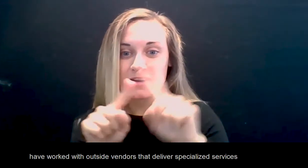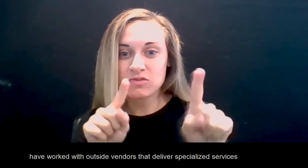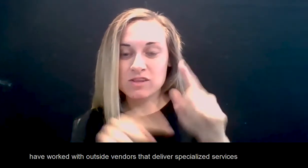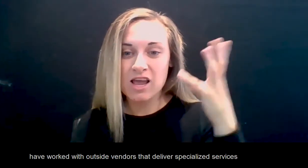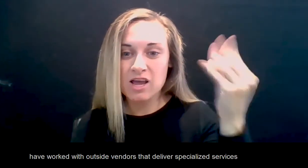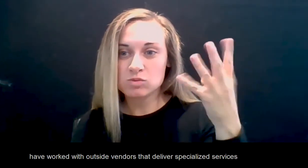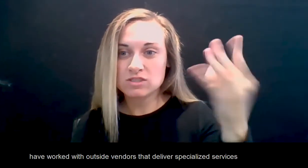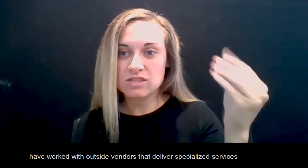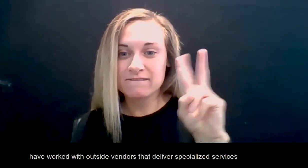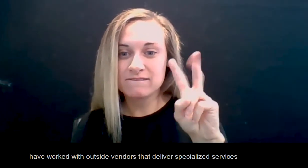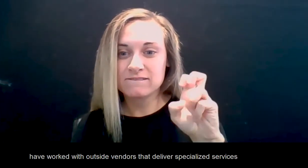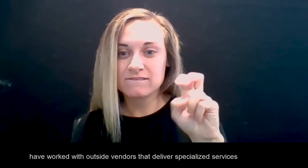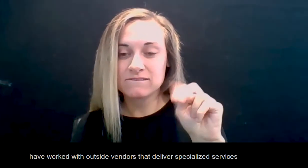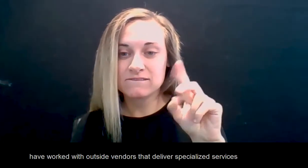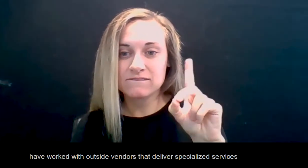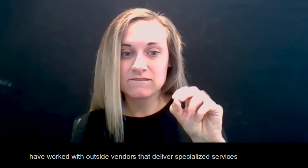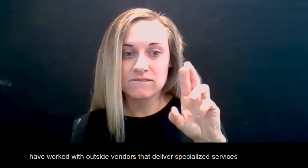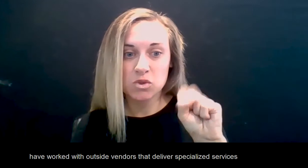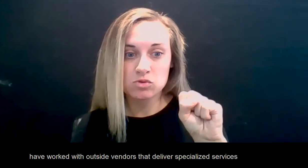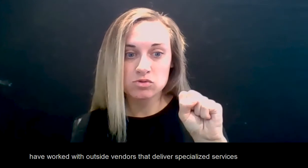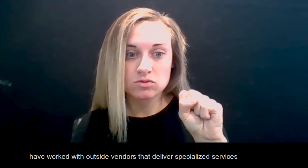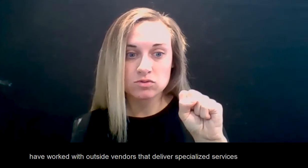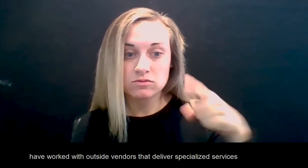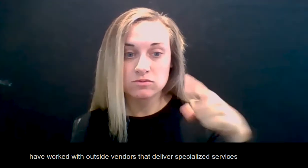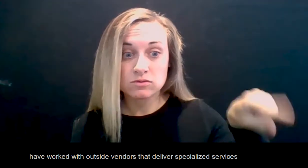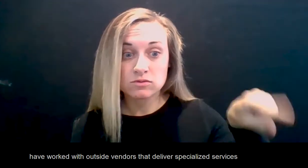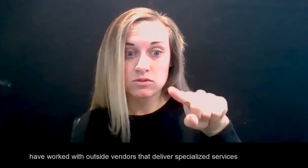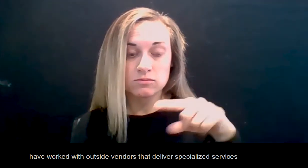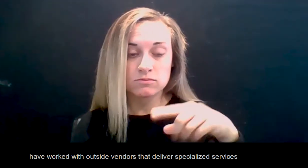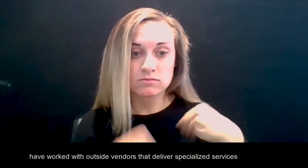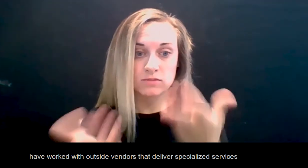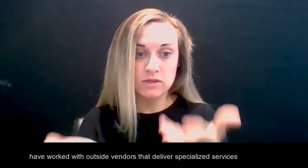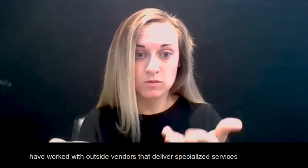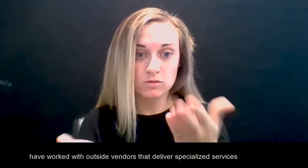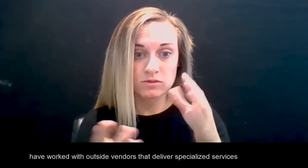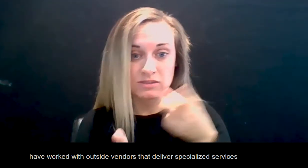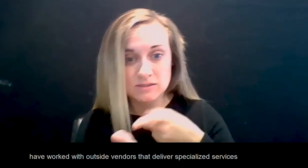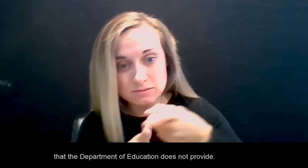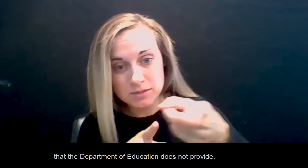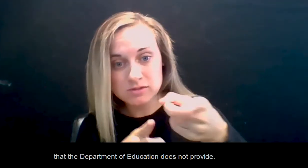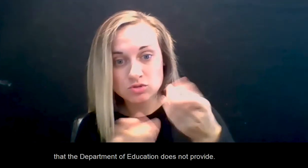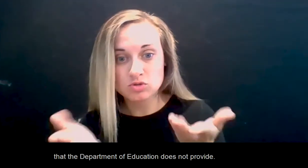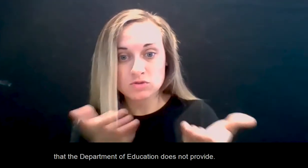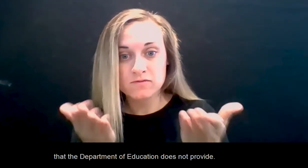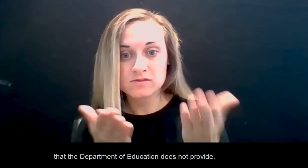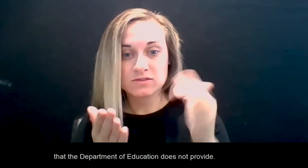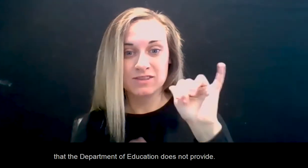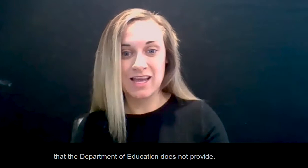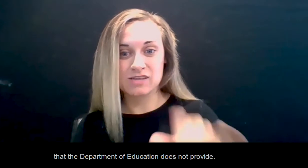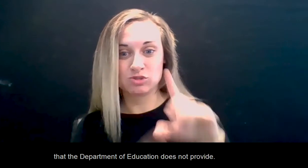that deliver specialized services that the Department of